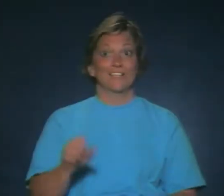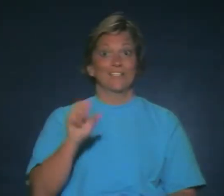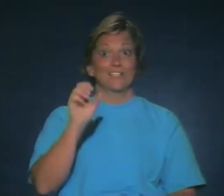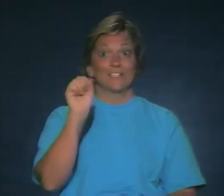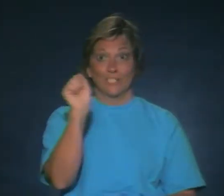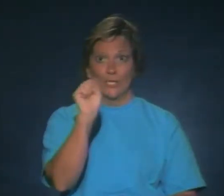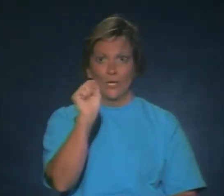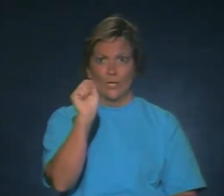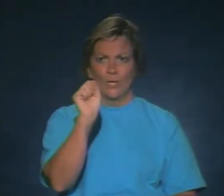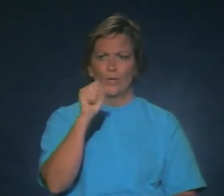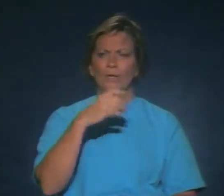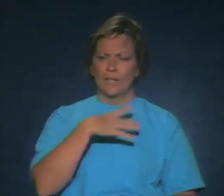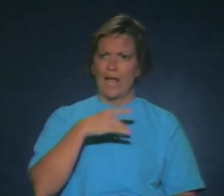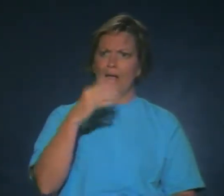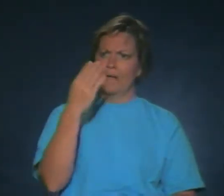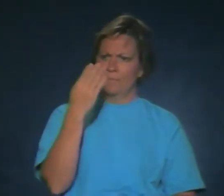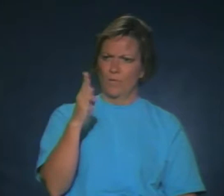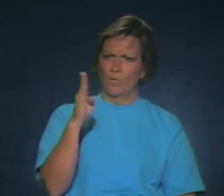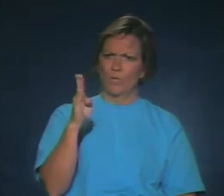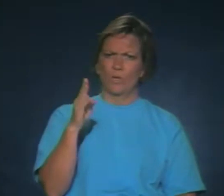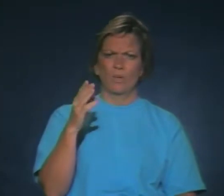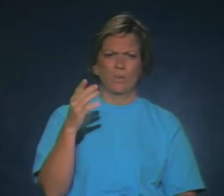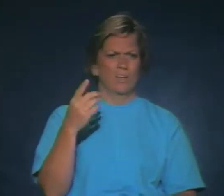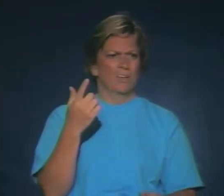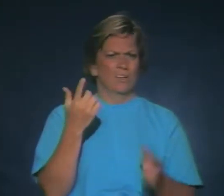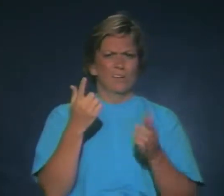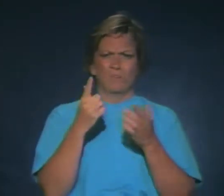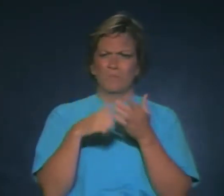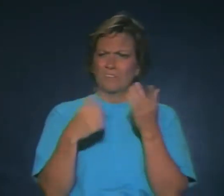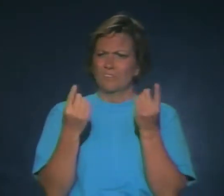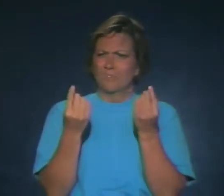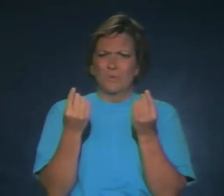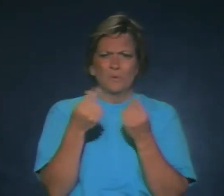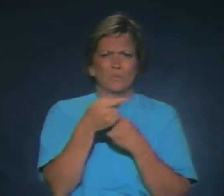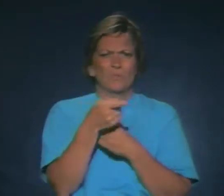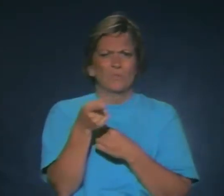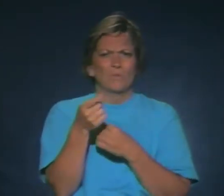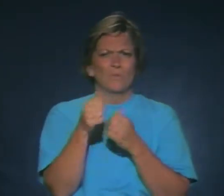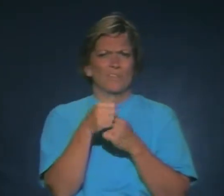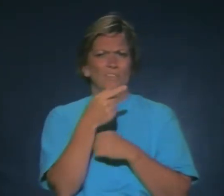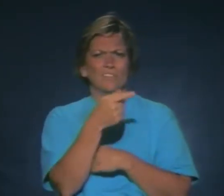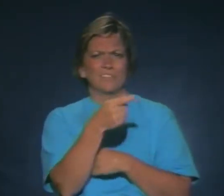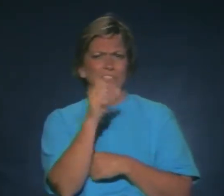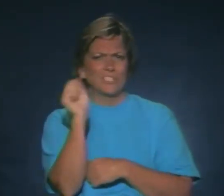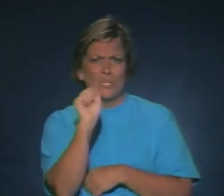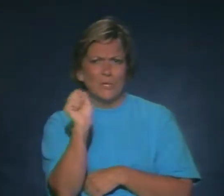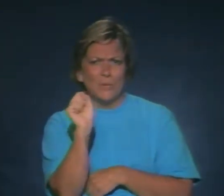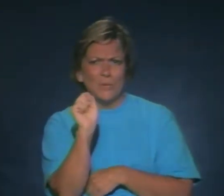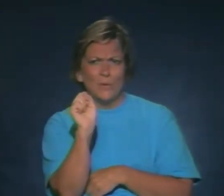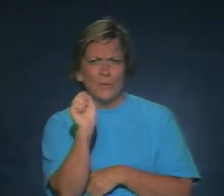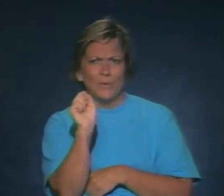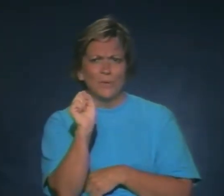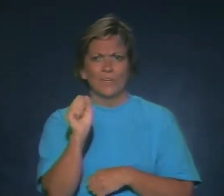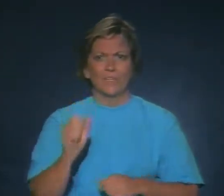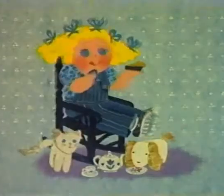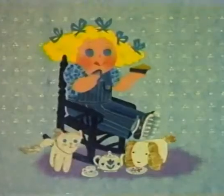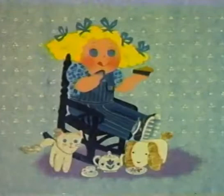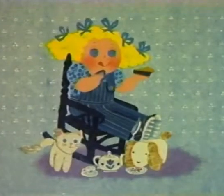Sue likes blue. What can we do with Sue? Sue